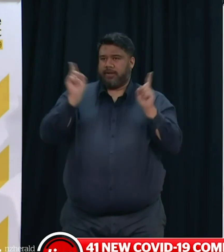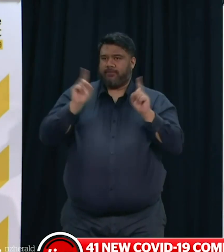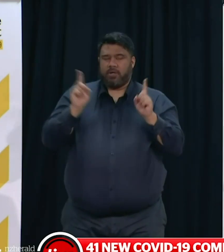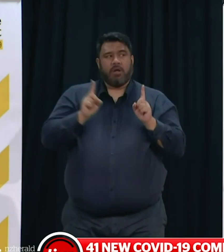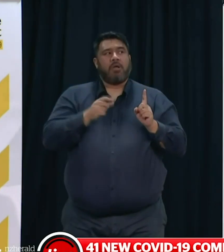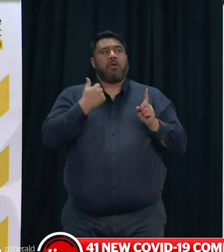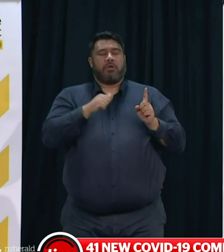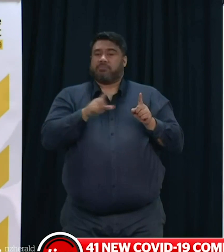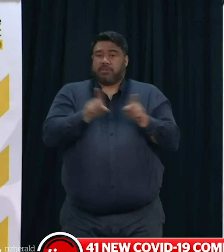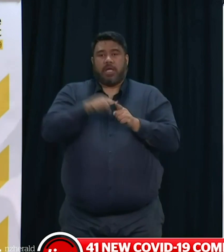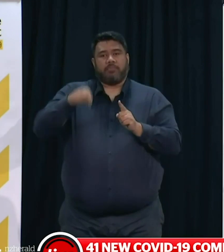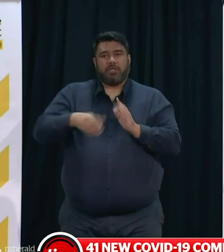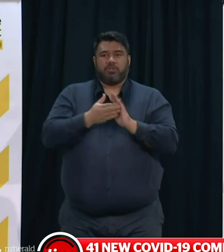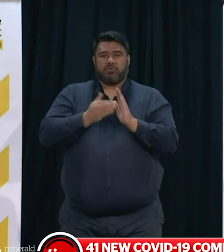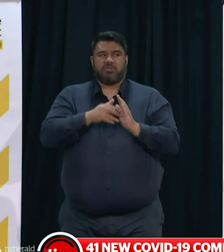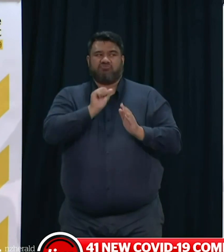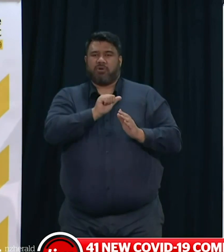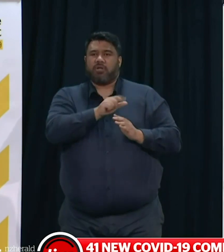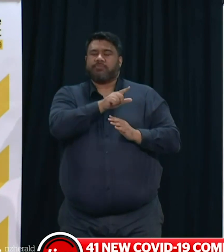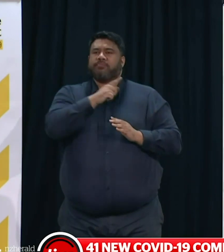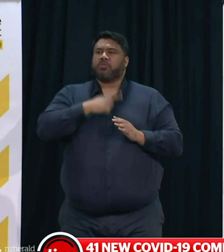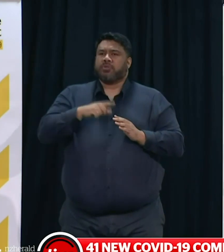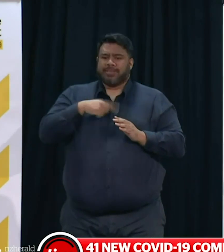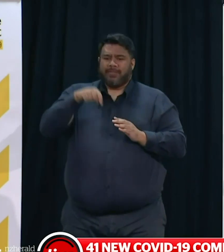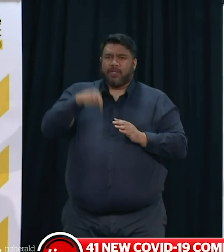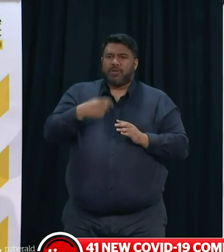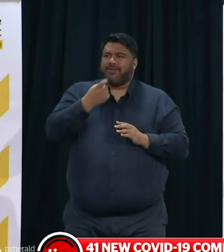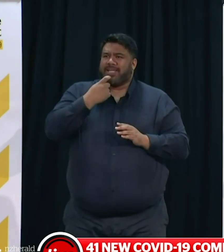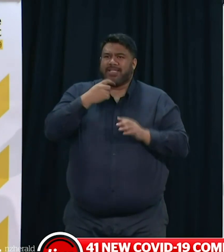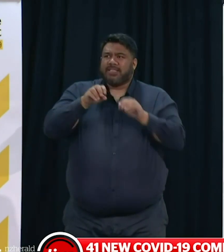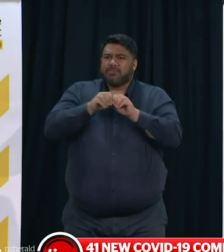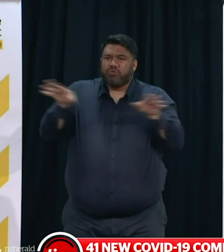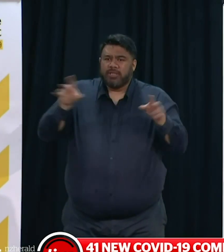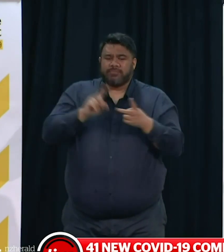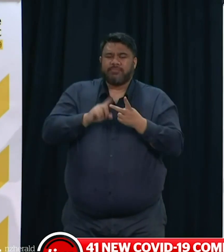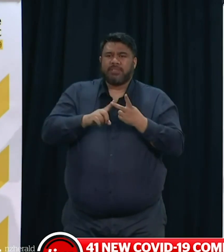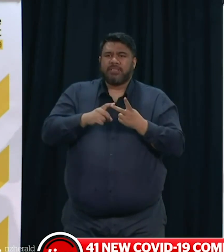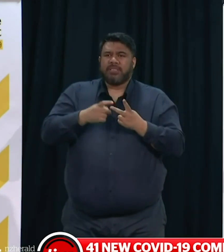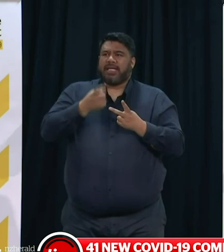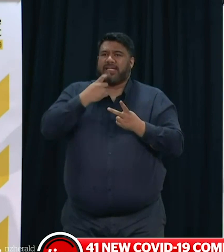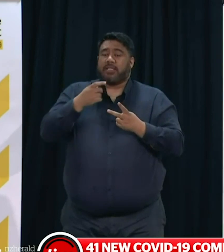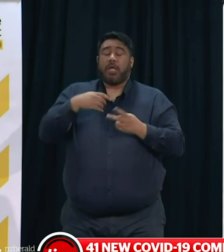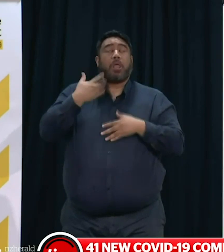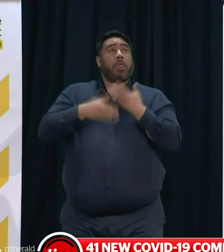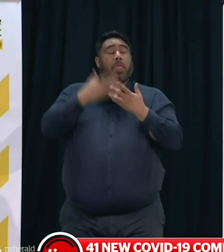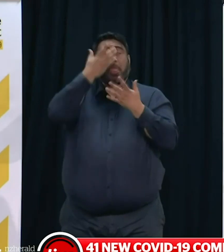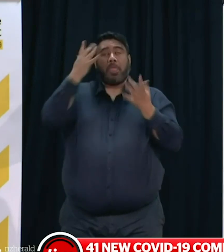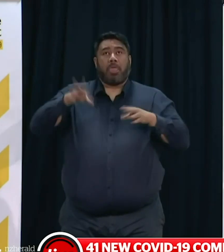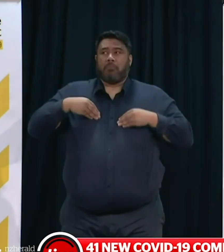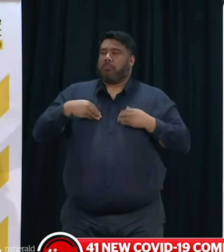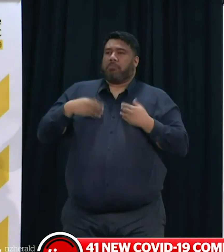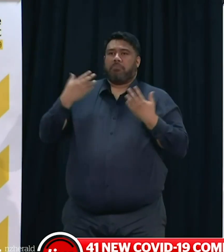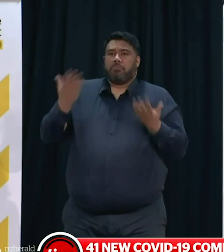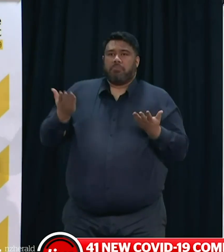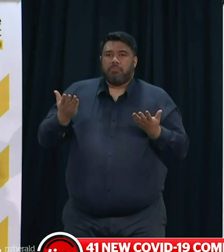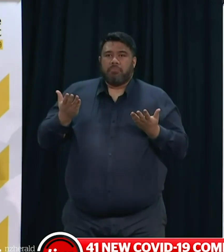It is, as we know, highly infectious and transmissible and as we have seen, spreads rapidly. This reinforces just